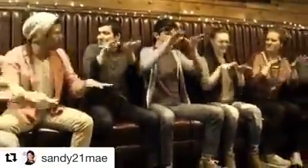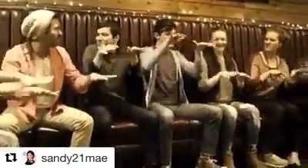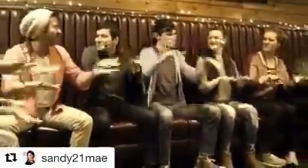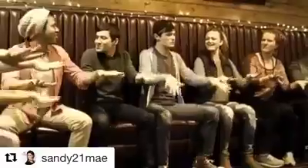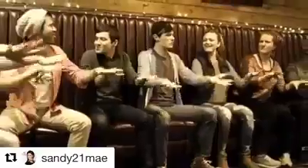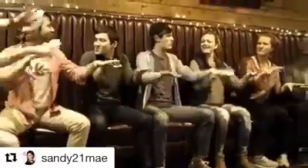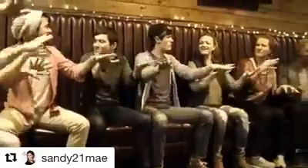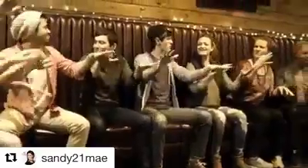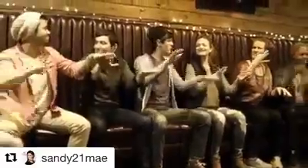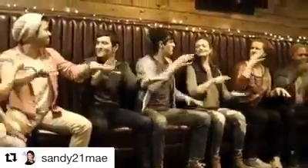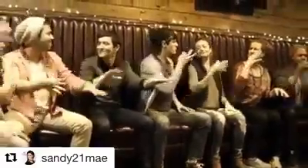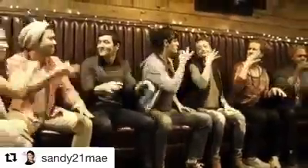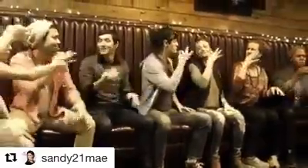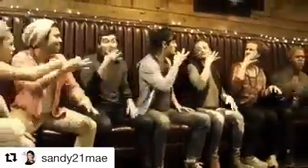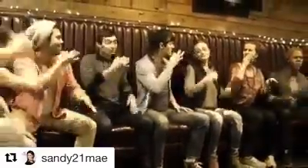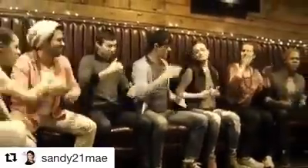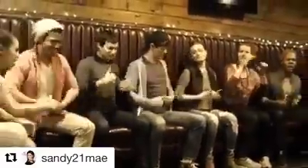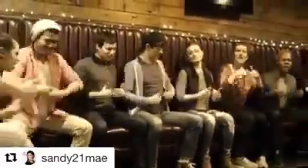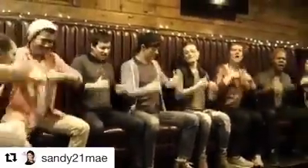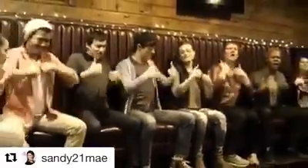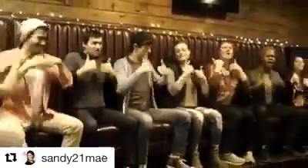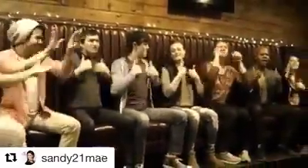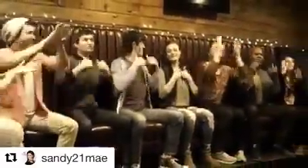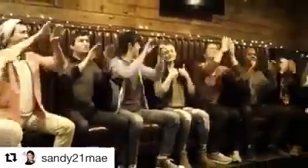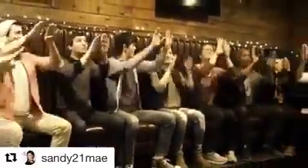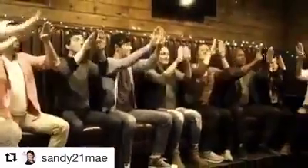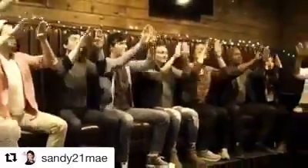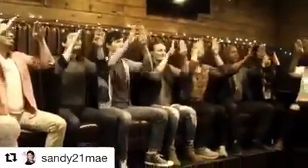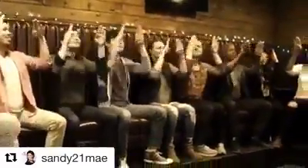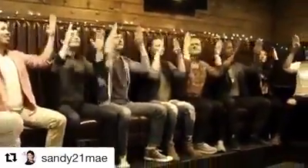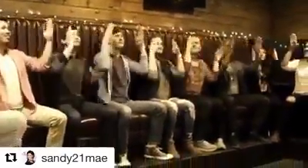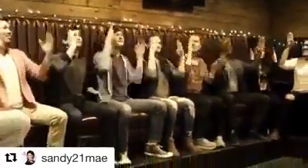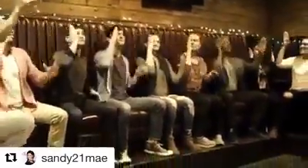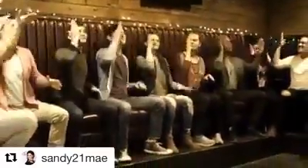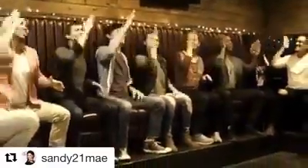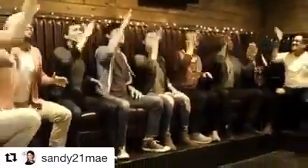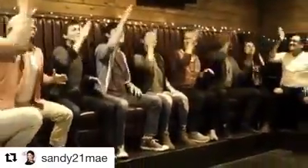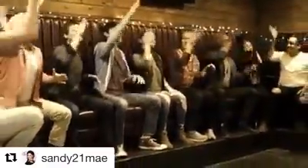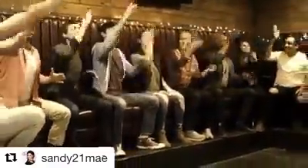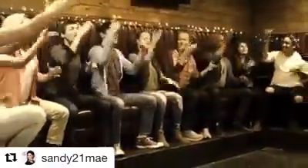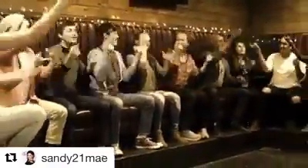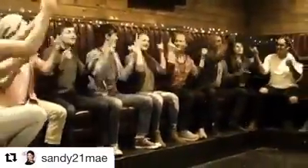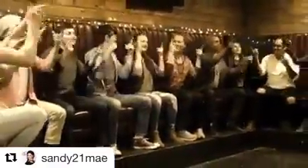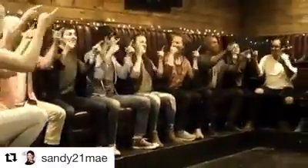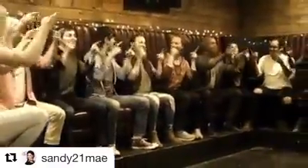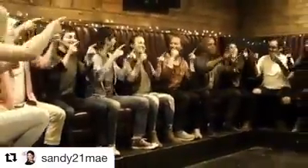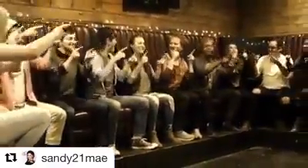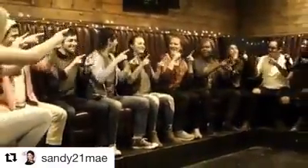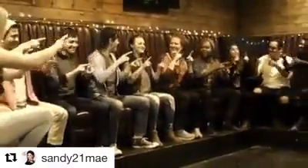of the drums There is a life about to start When tomorrow comes